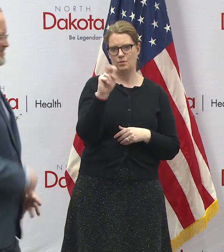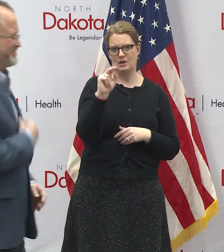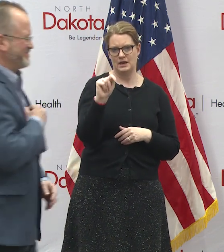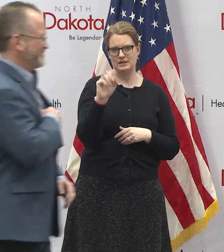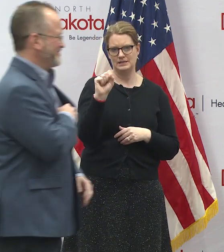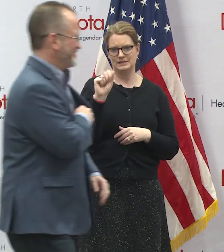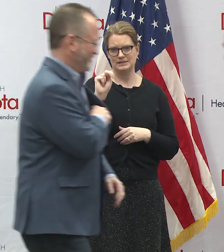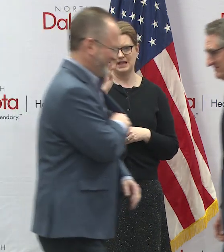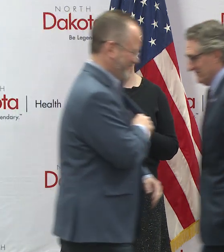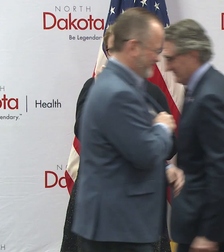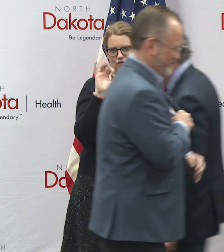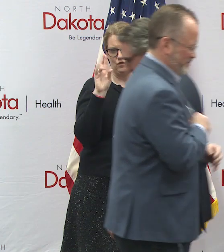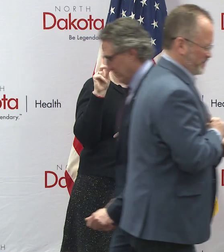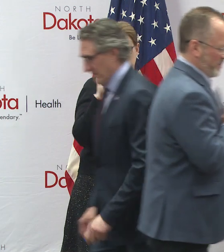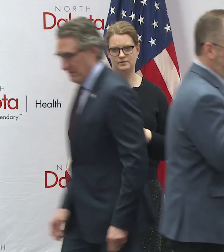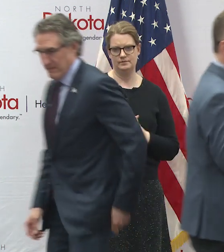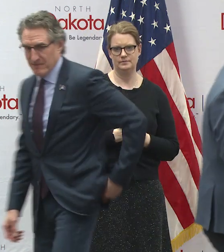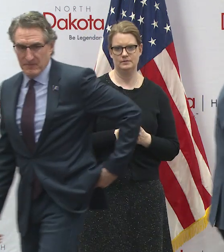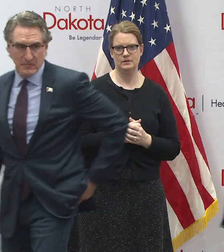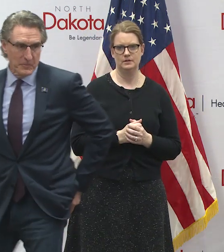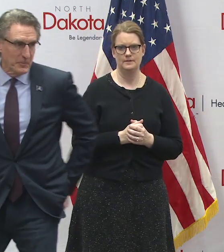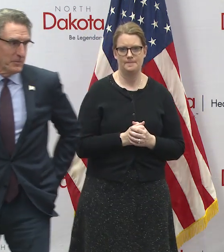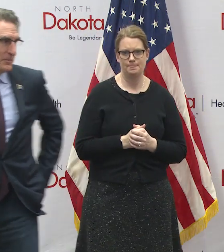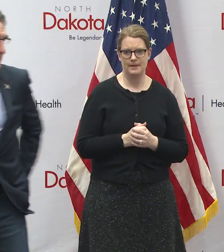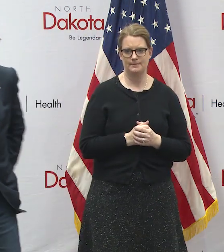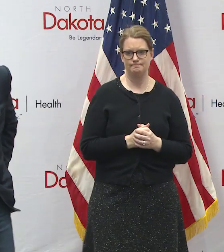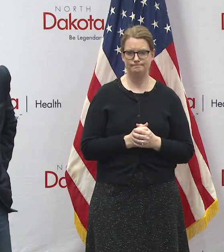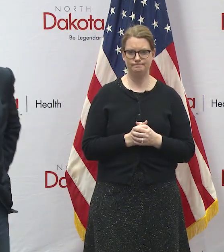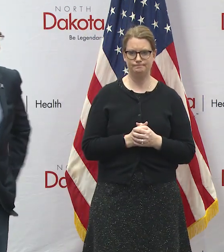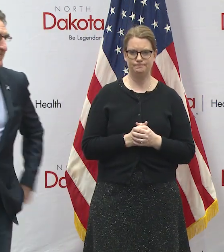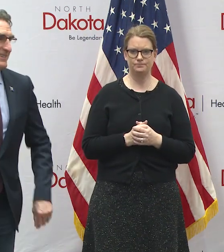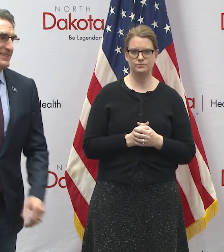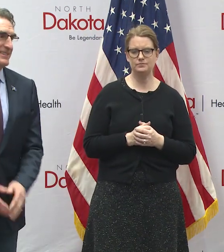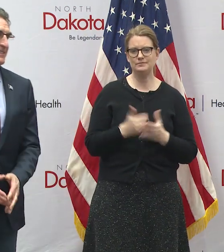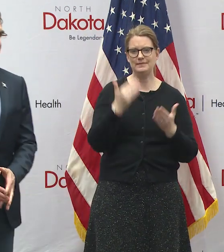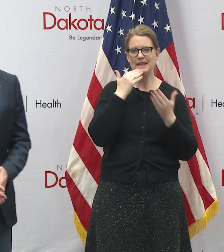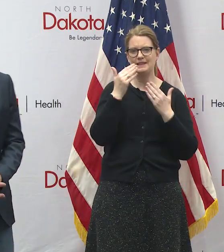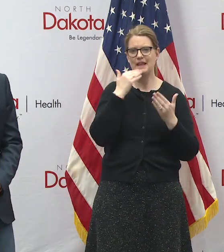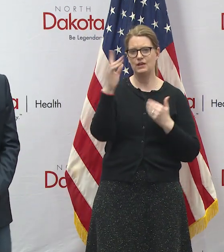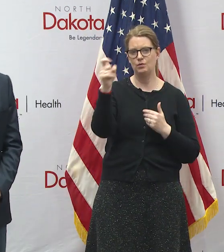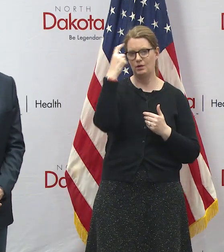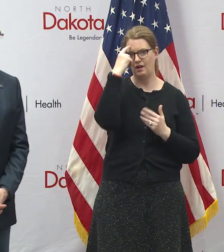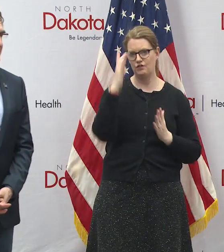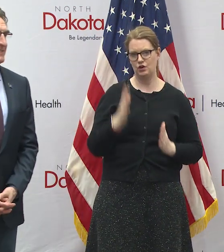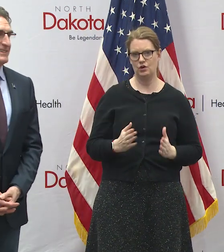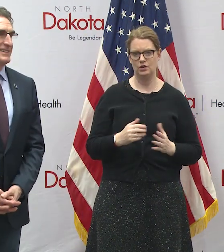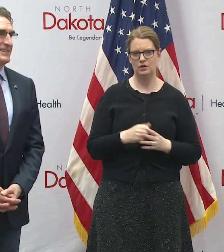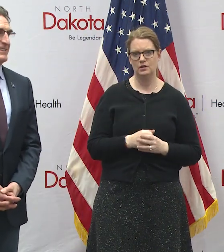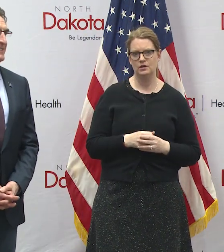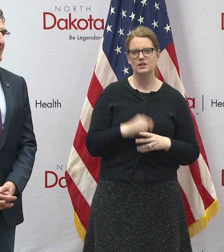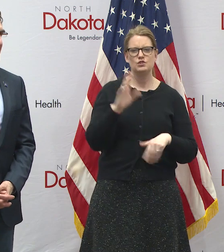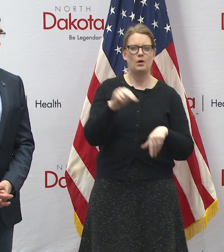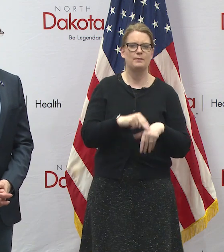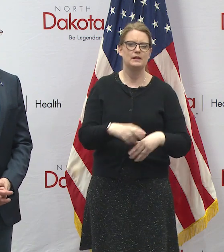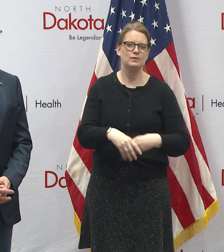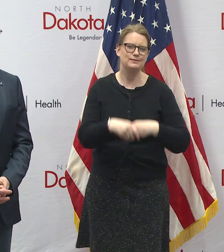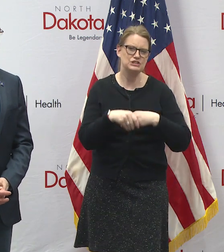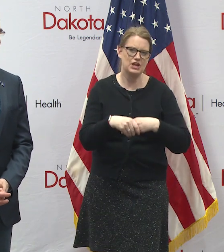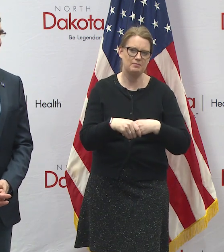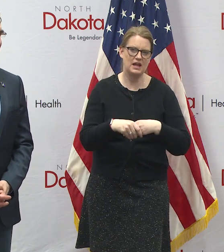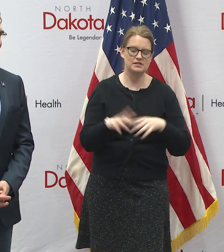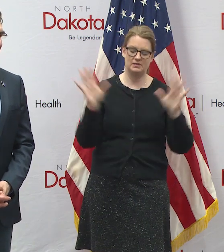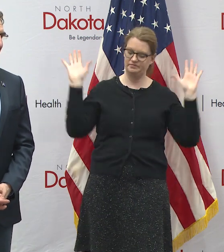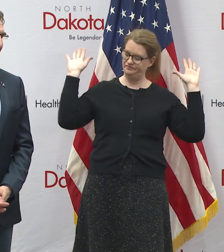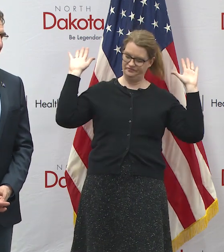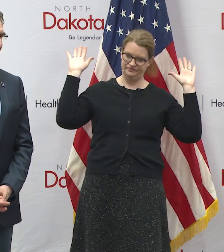thank you governor usually we would shake hands at that point but not